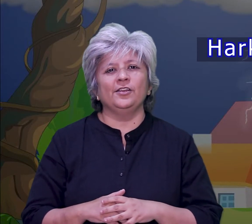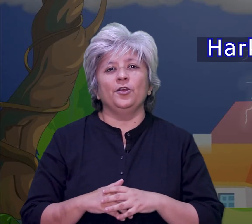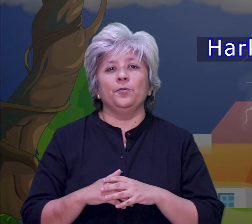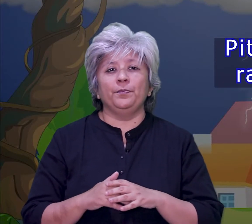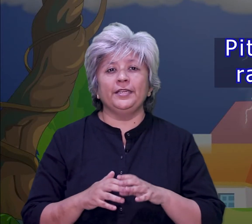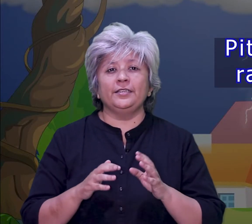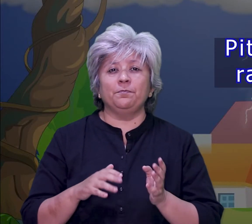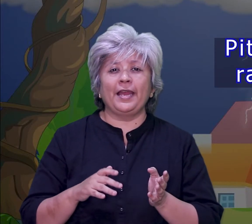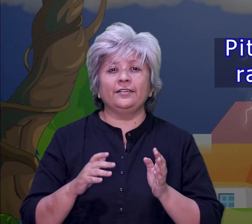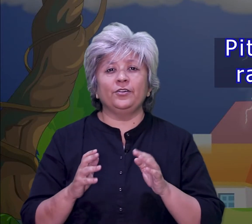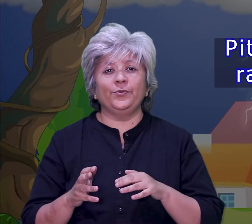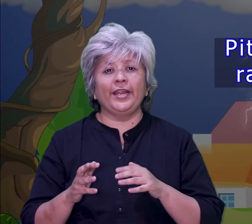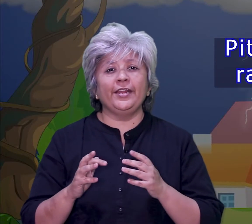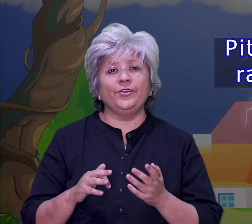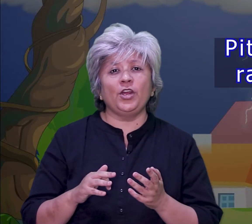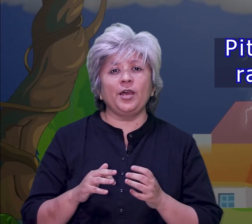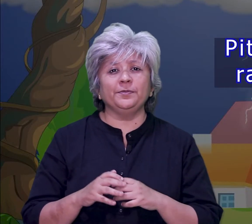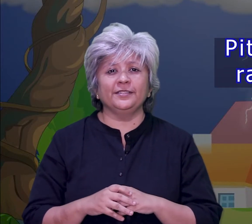Pitter-patter rain drops.